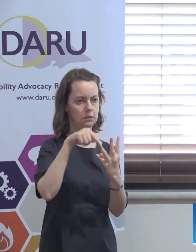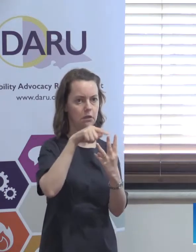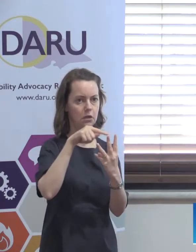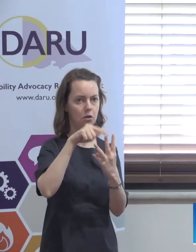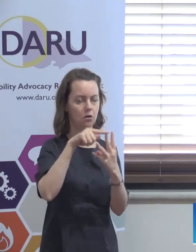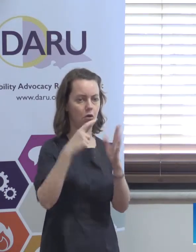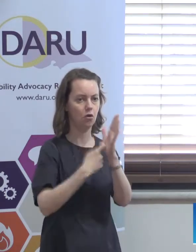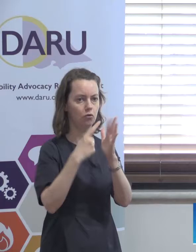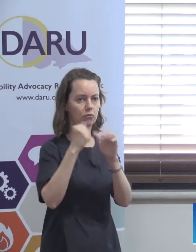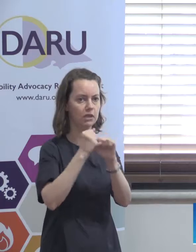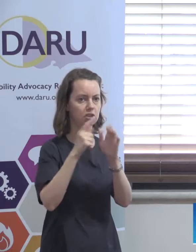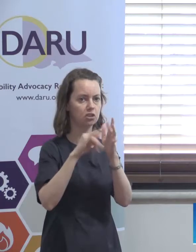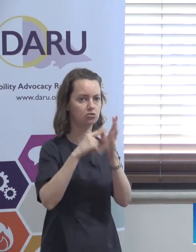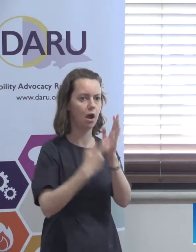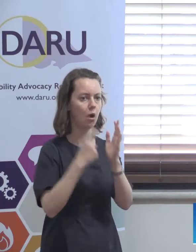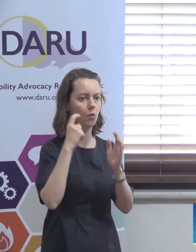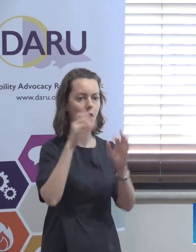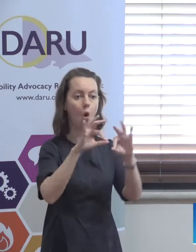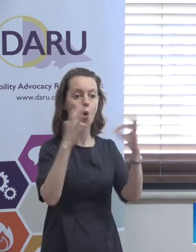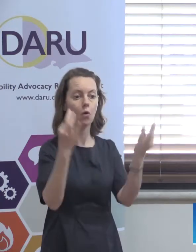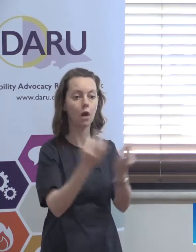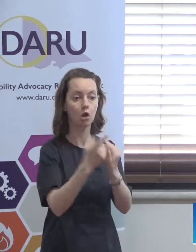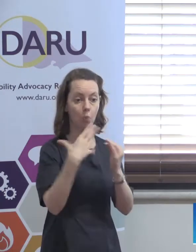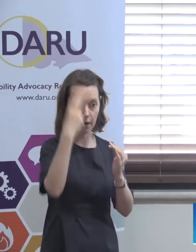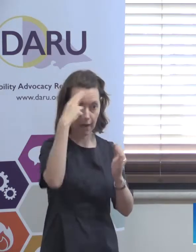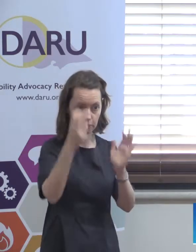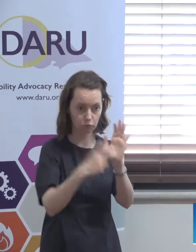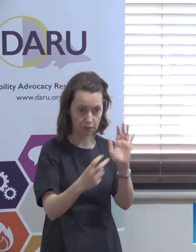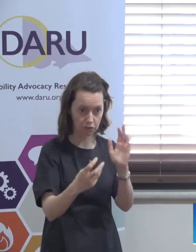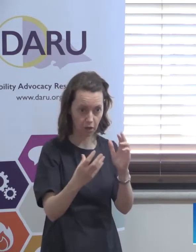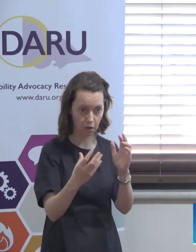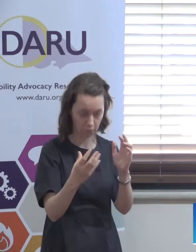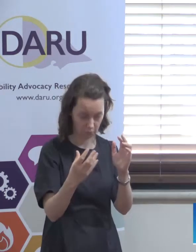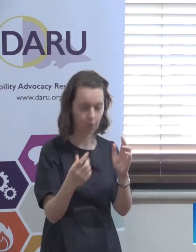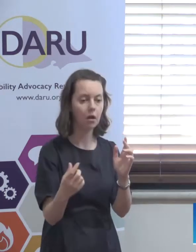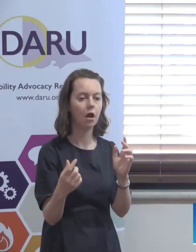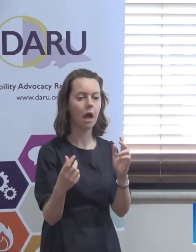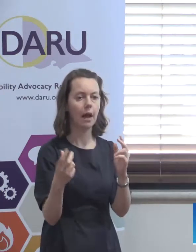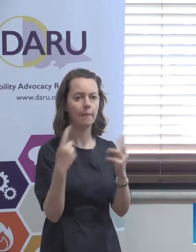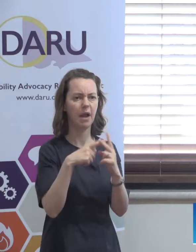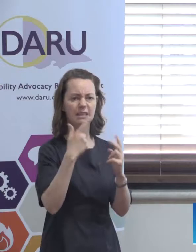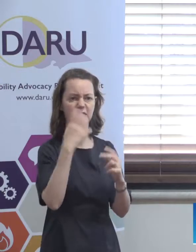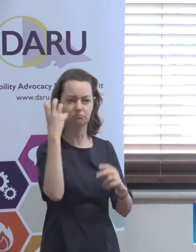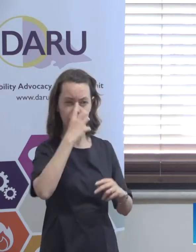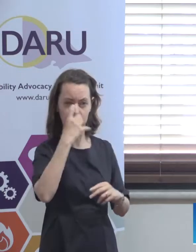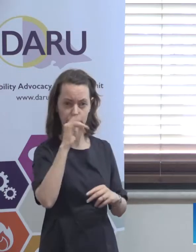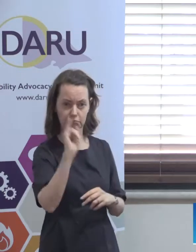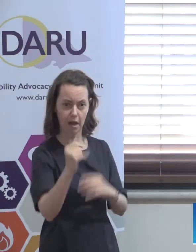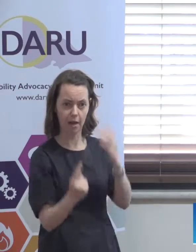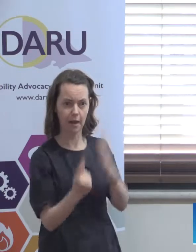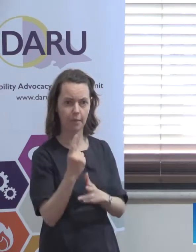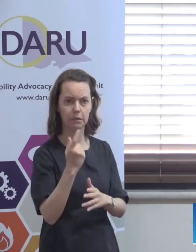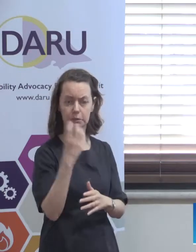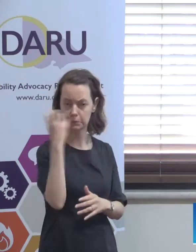registrar will deal with the registration of providers plus with serious incidents. and then the senior